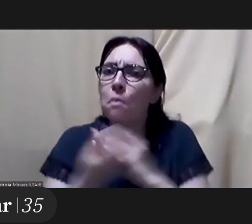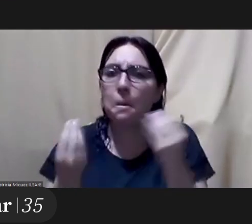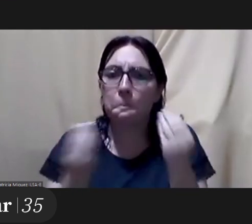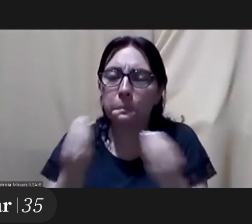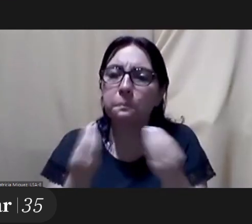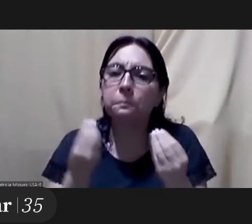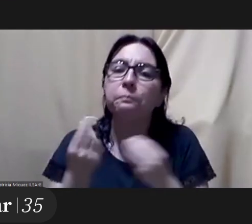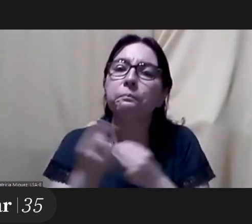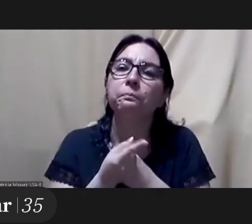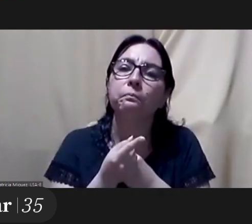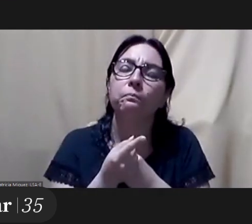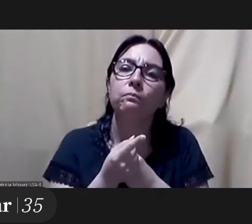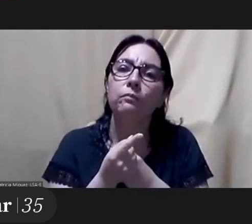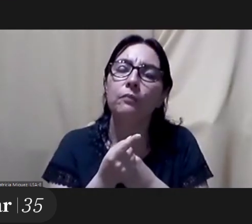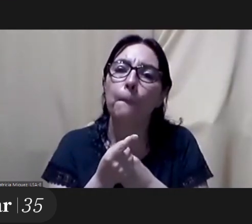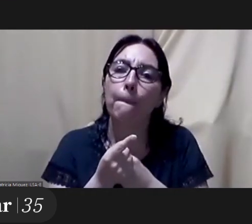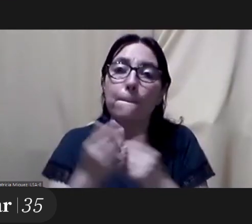different perspectives i believe